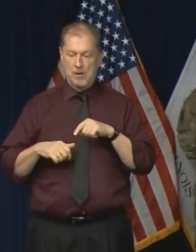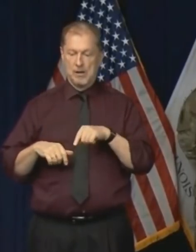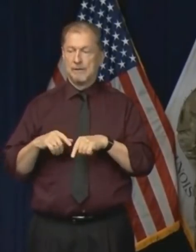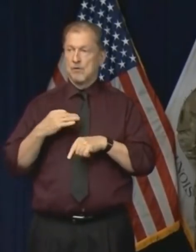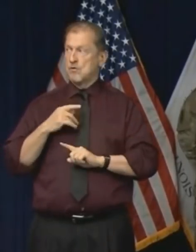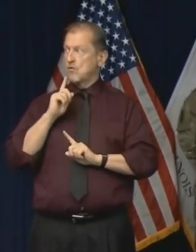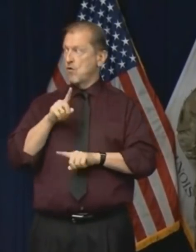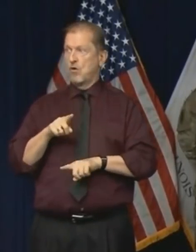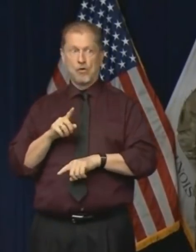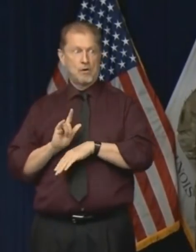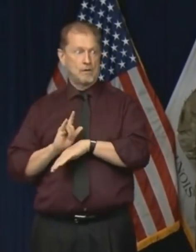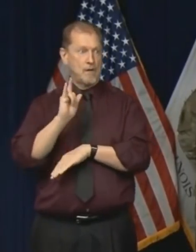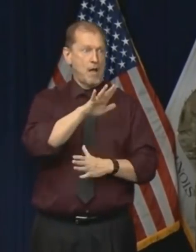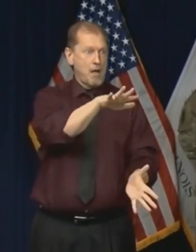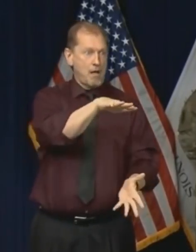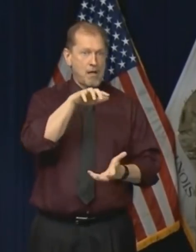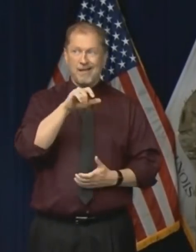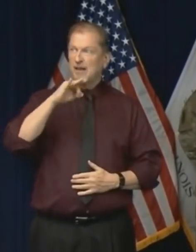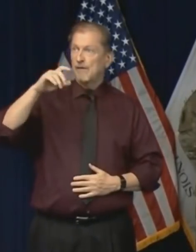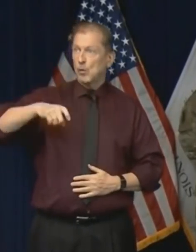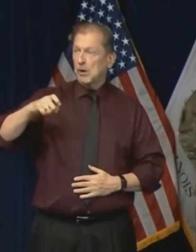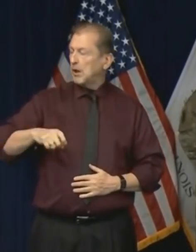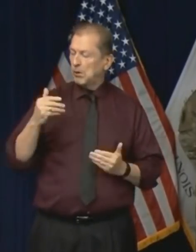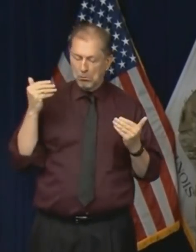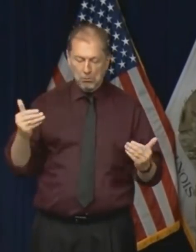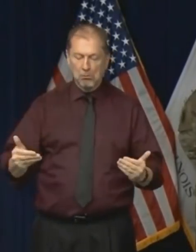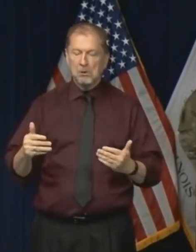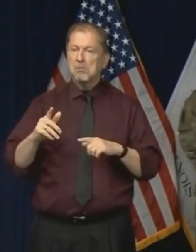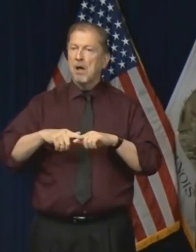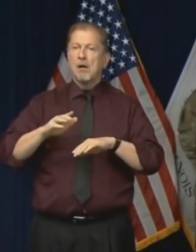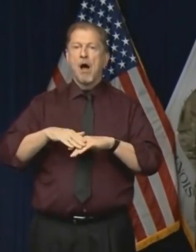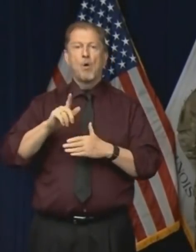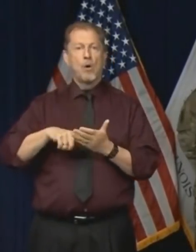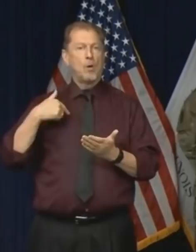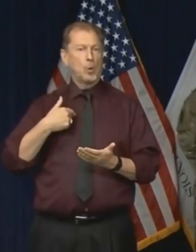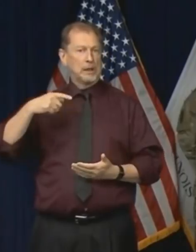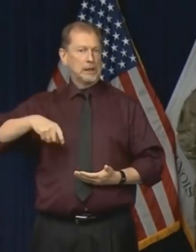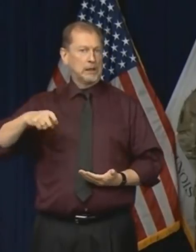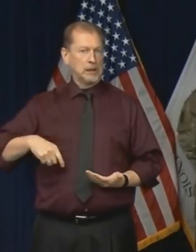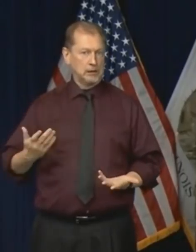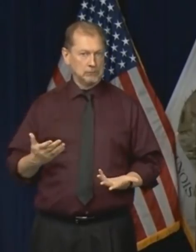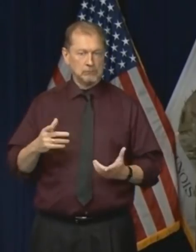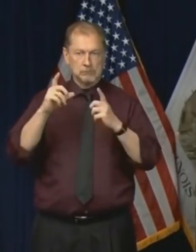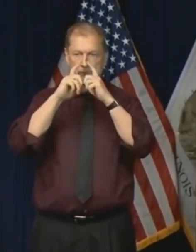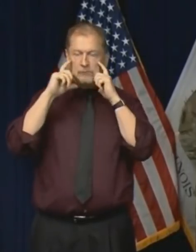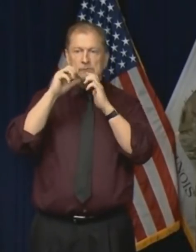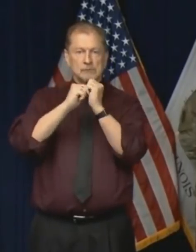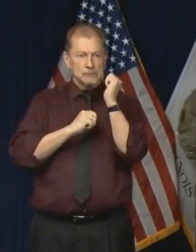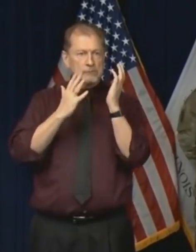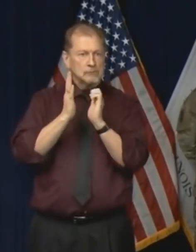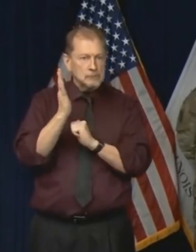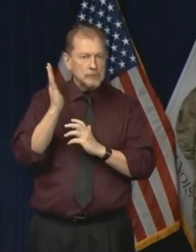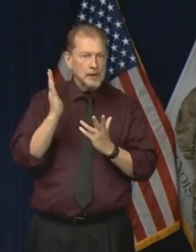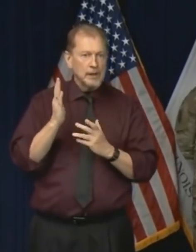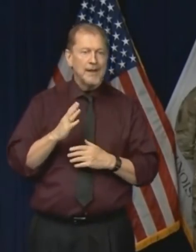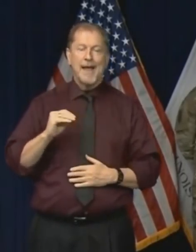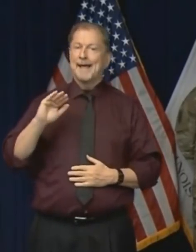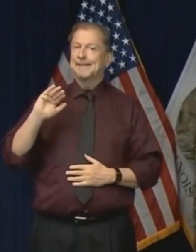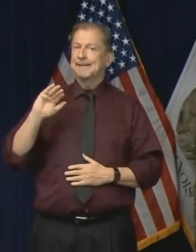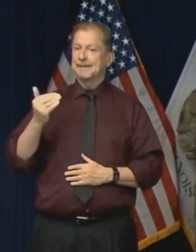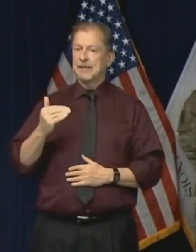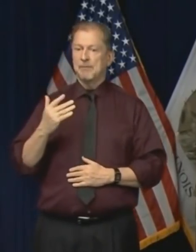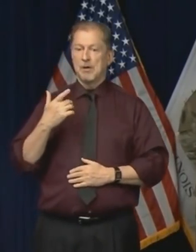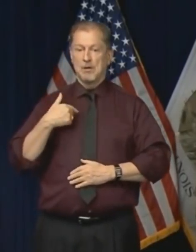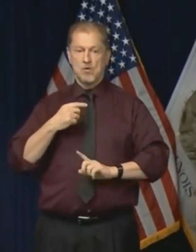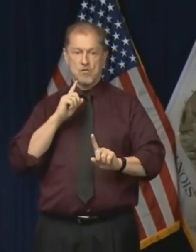to make sure that we get, you the kind of PPE that we need. It is true that the federal government seems to be